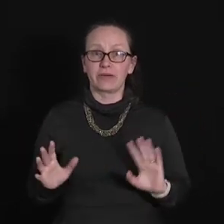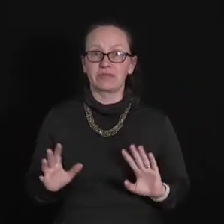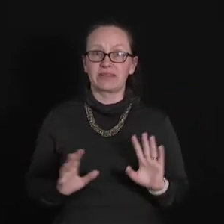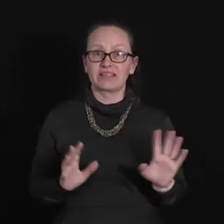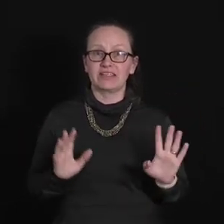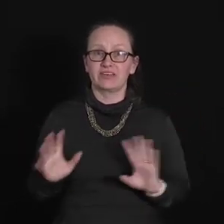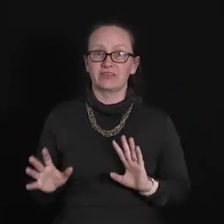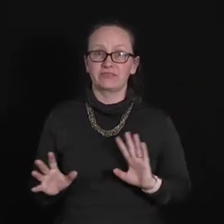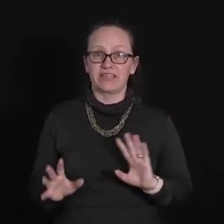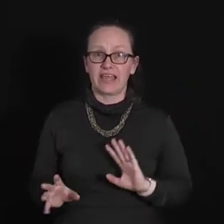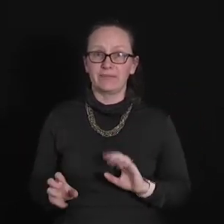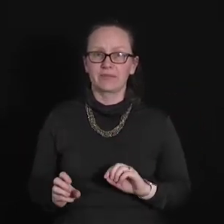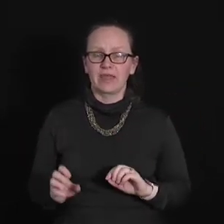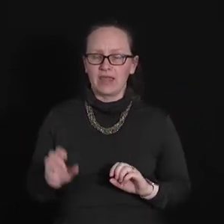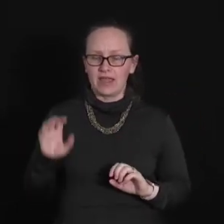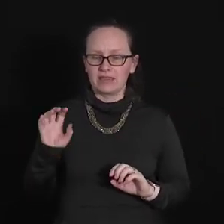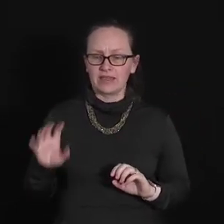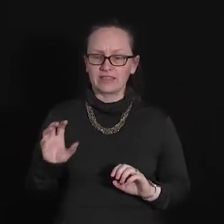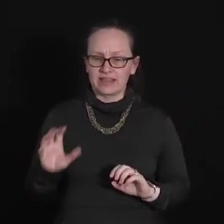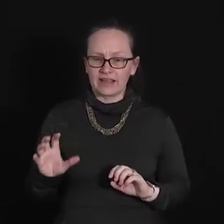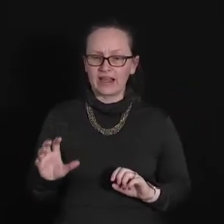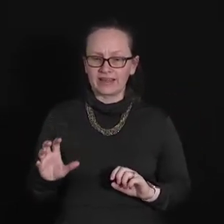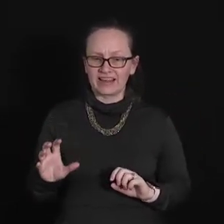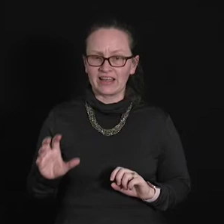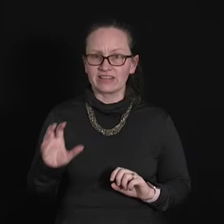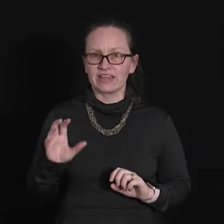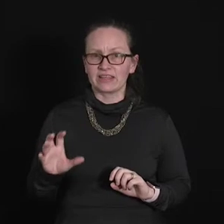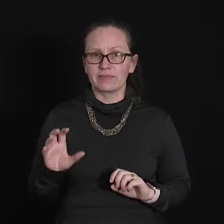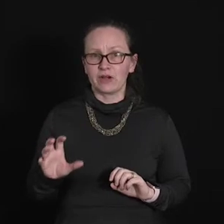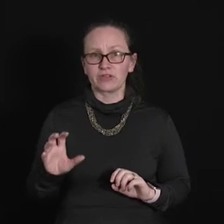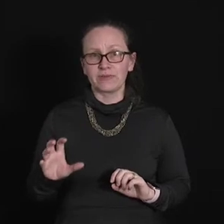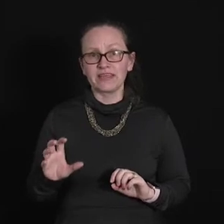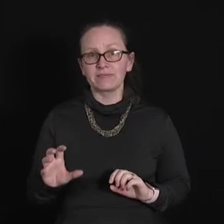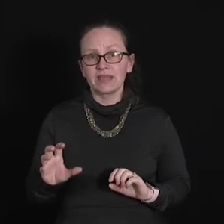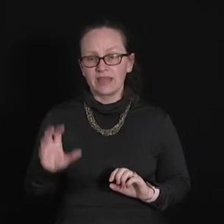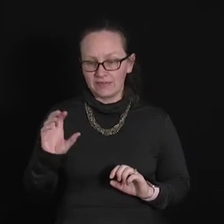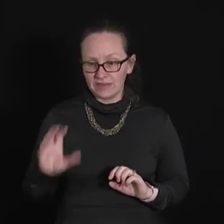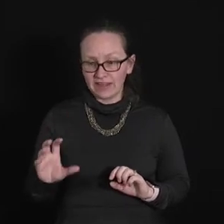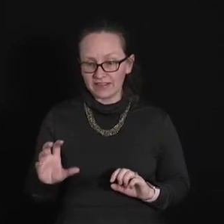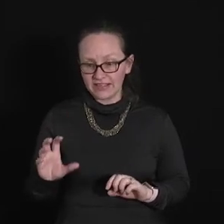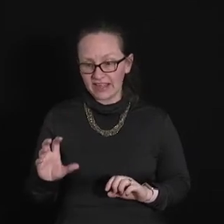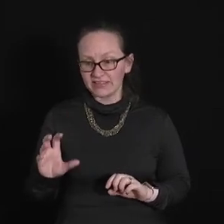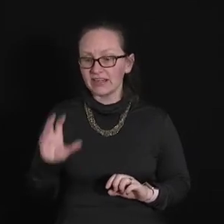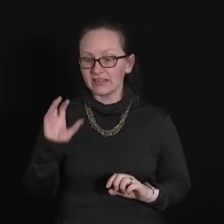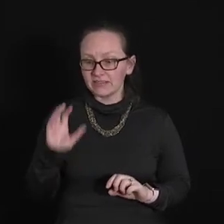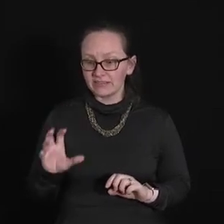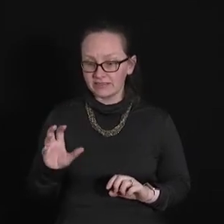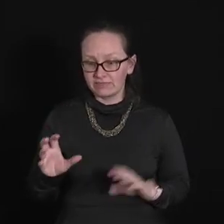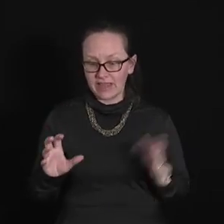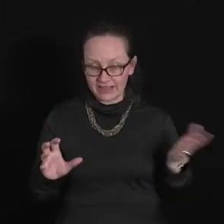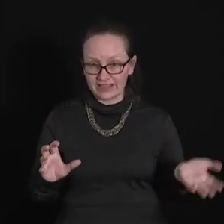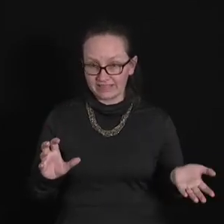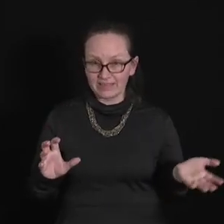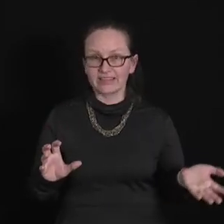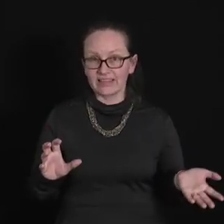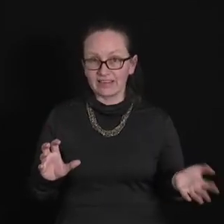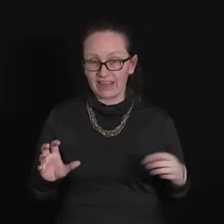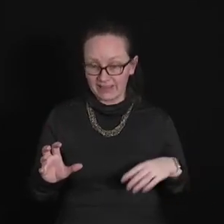probability of decay and there's a Geiger counter in the box with it. If the Geiger counter and a live cap.